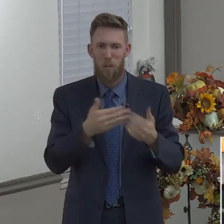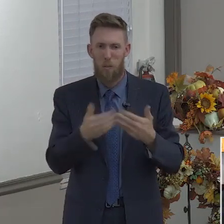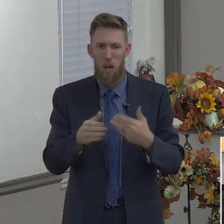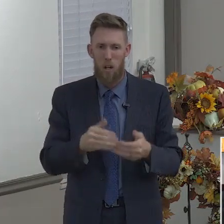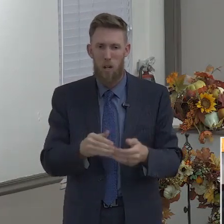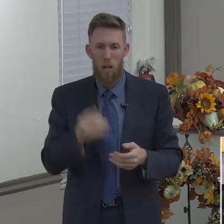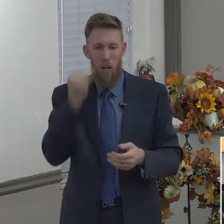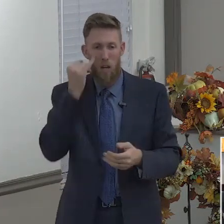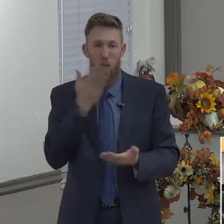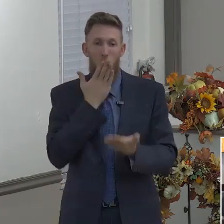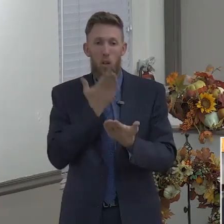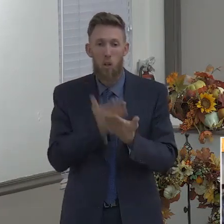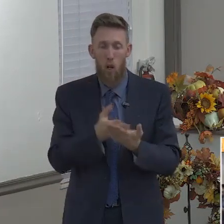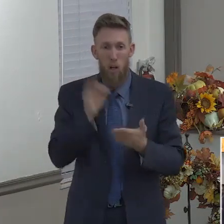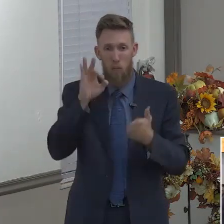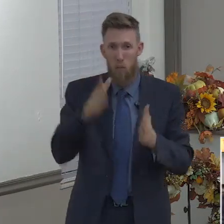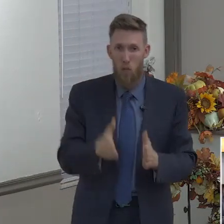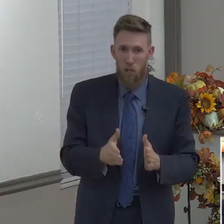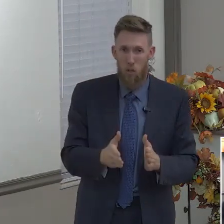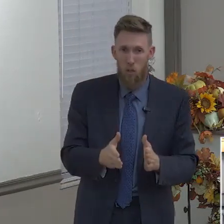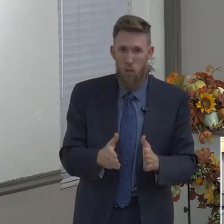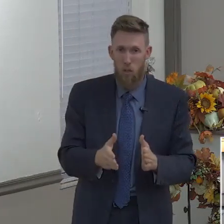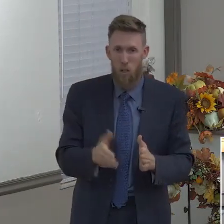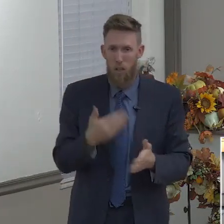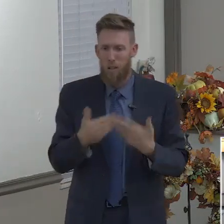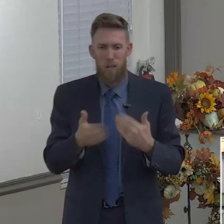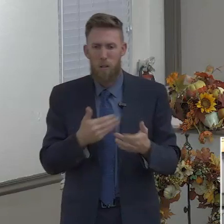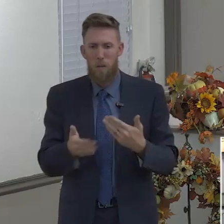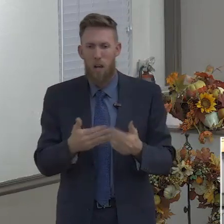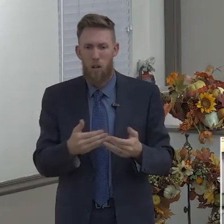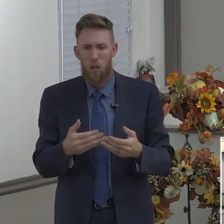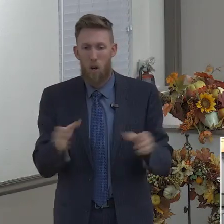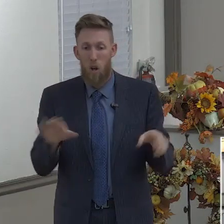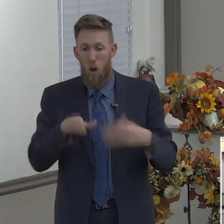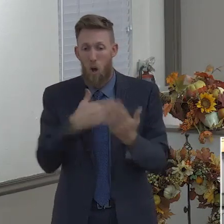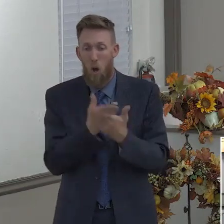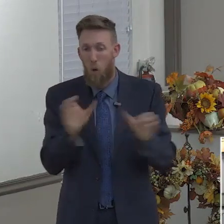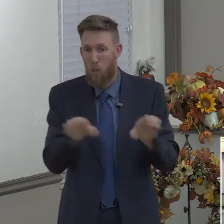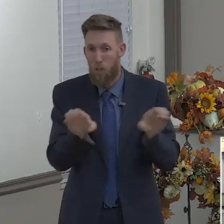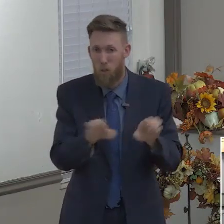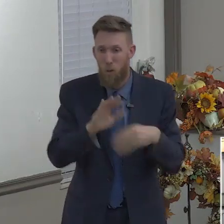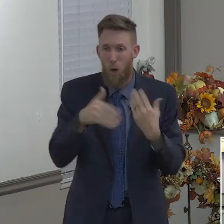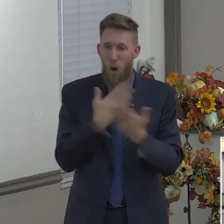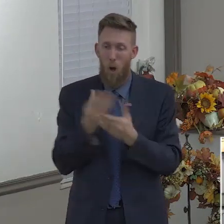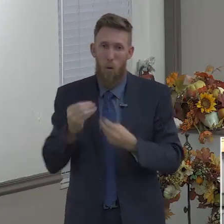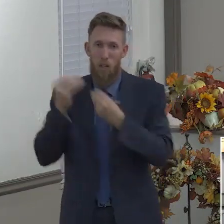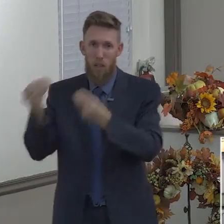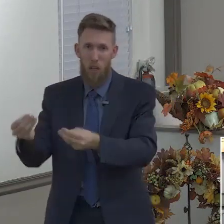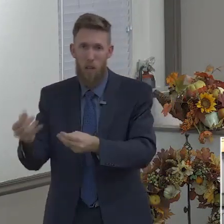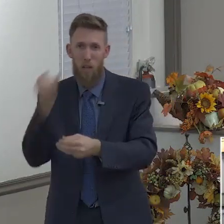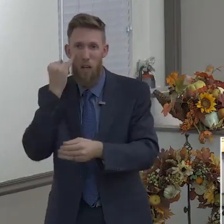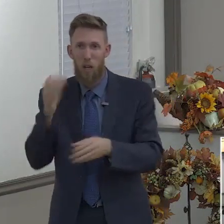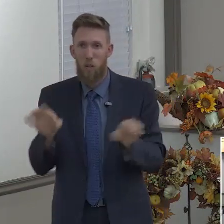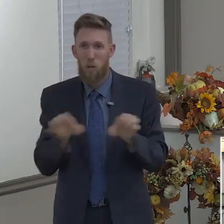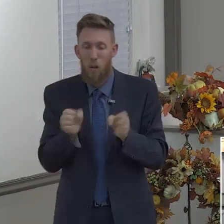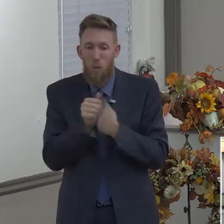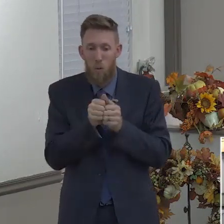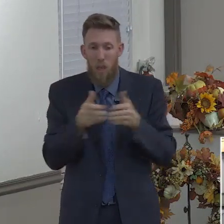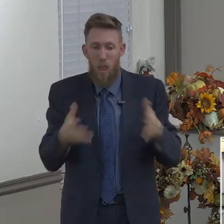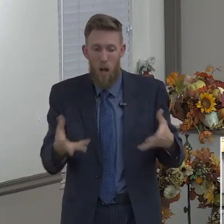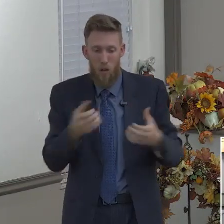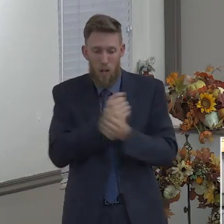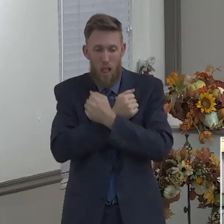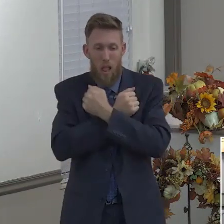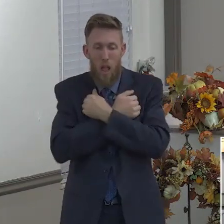much we feed the poor, how much money we give to charity. If we don't have charity or love, then God says we're like a sounding